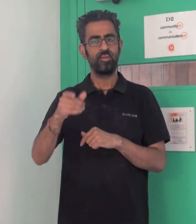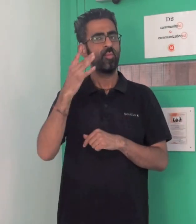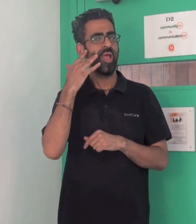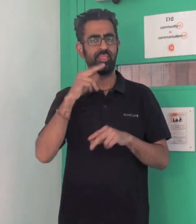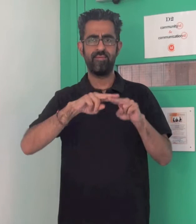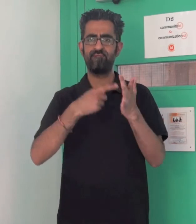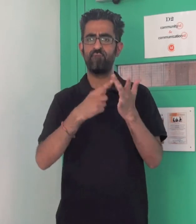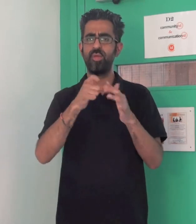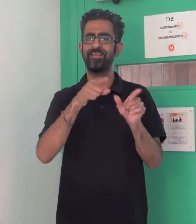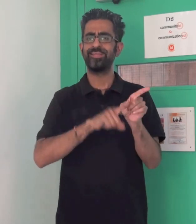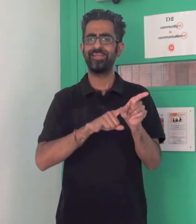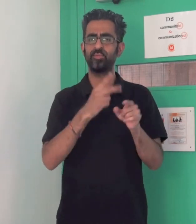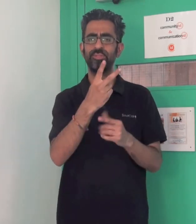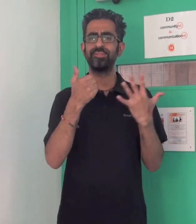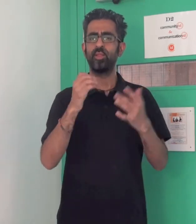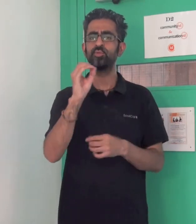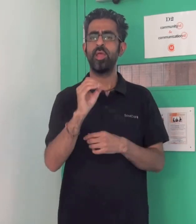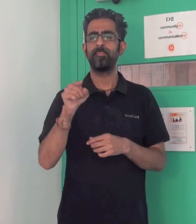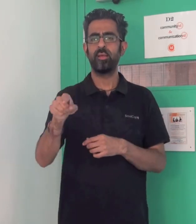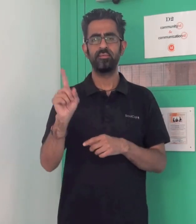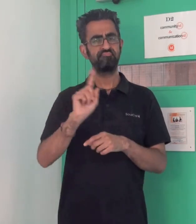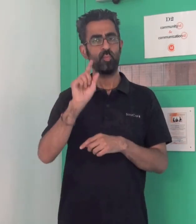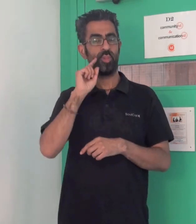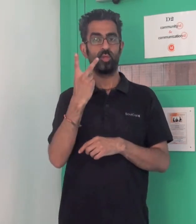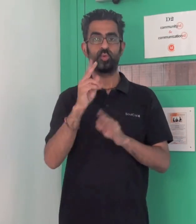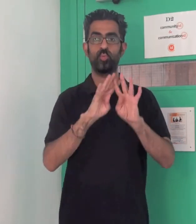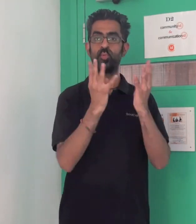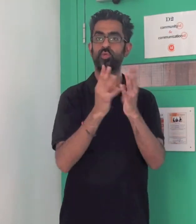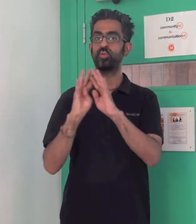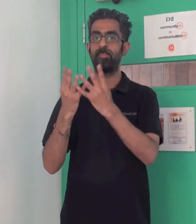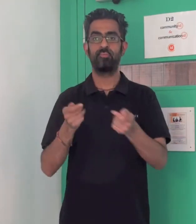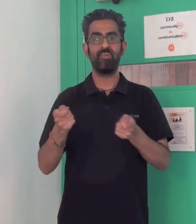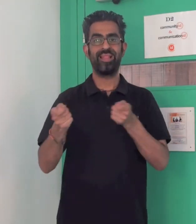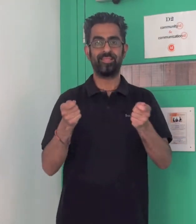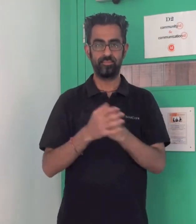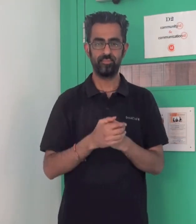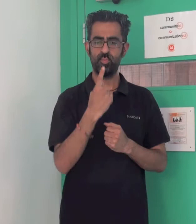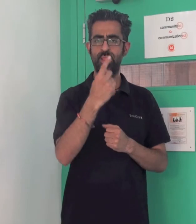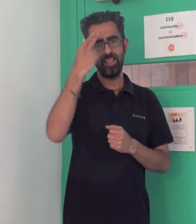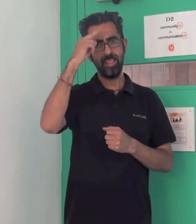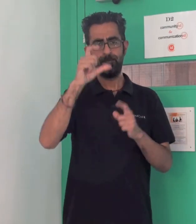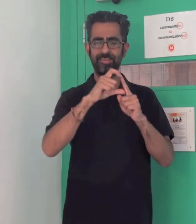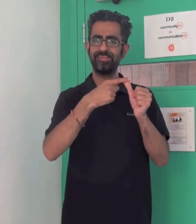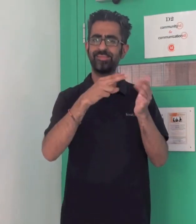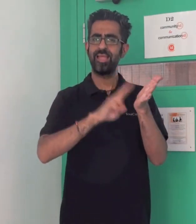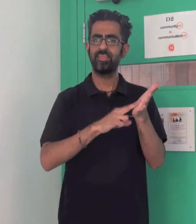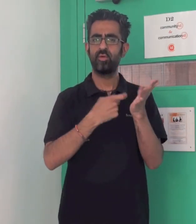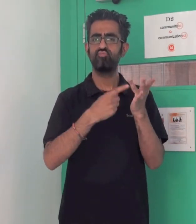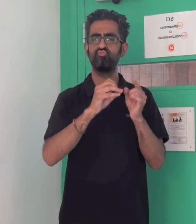events to tell you about. The first one is on Friday the 26th of October. We'll be running two workshops. One is